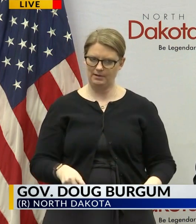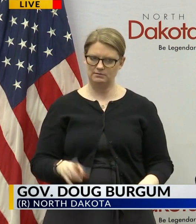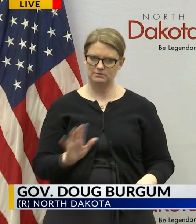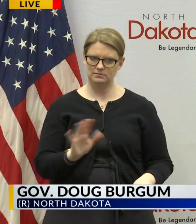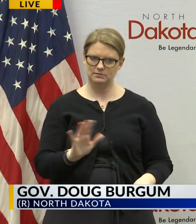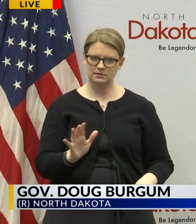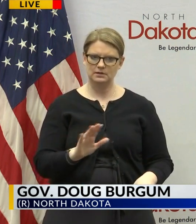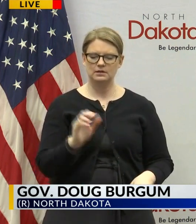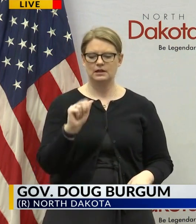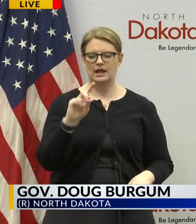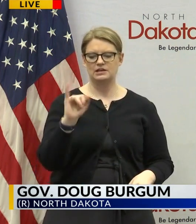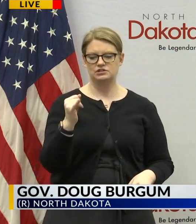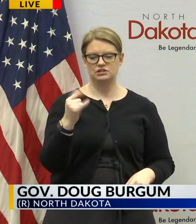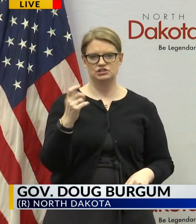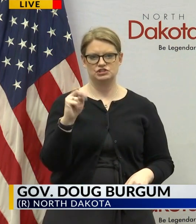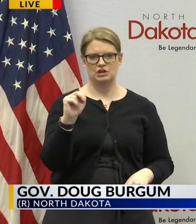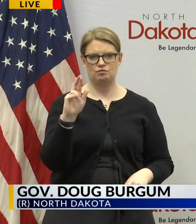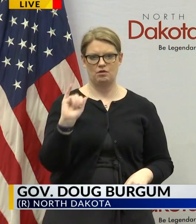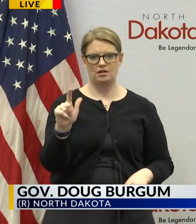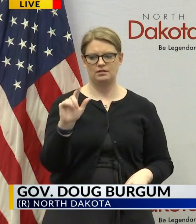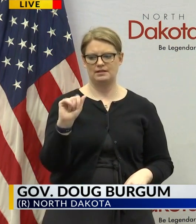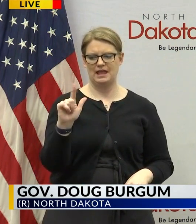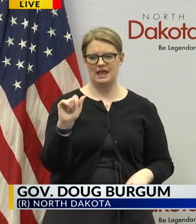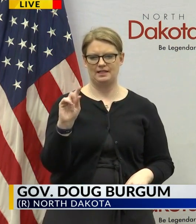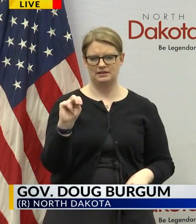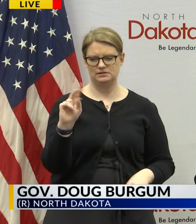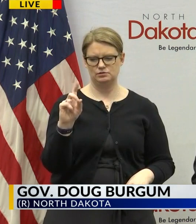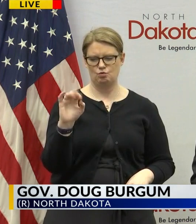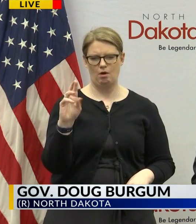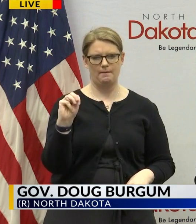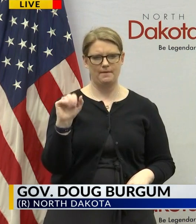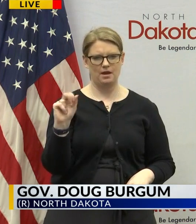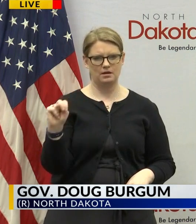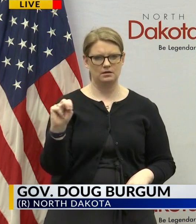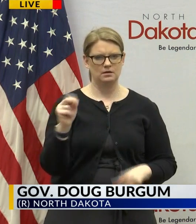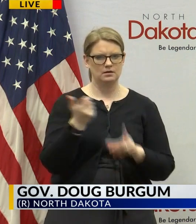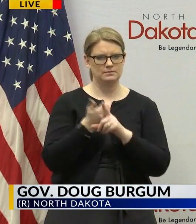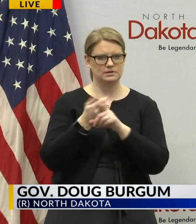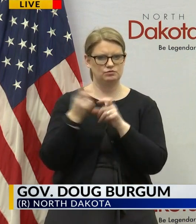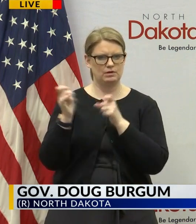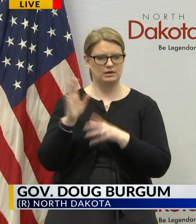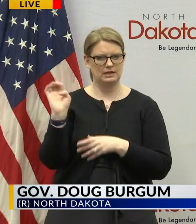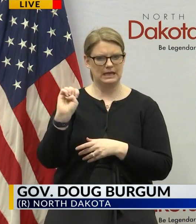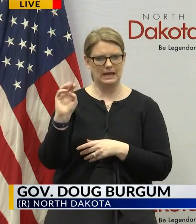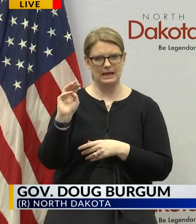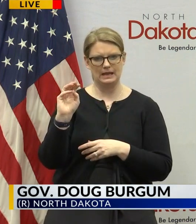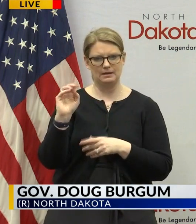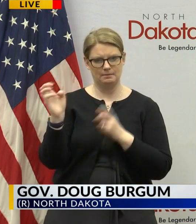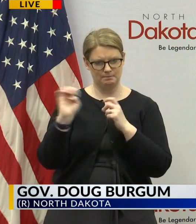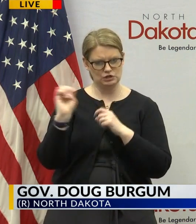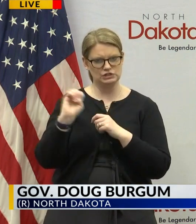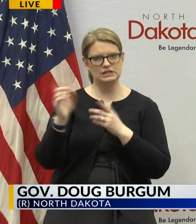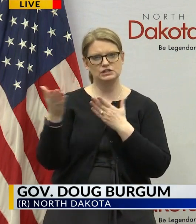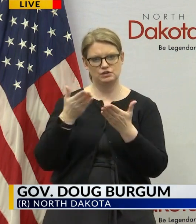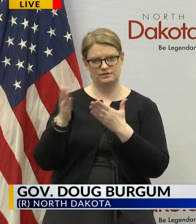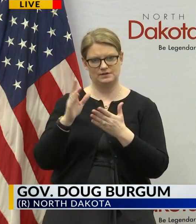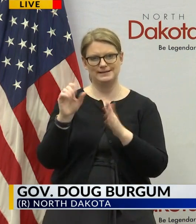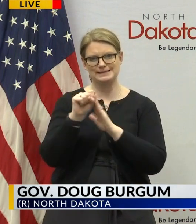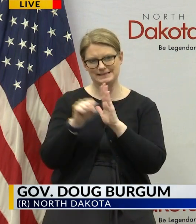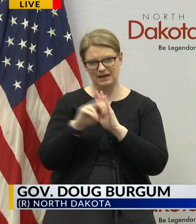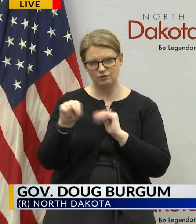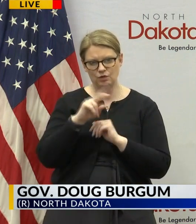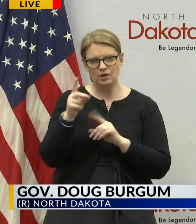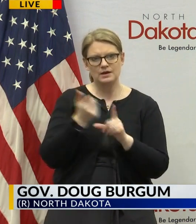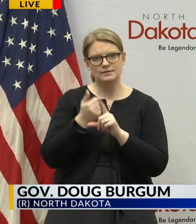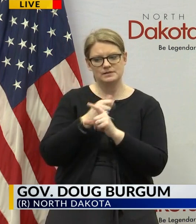adjutant general uh alan dorman uh who is also the director of emergency services for the state of north dakota and part of the